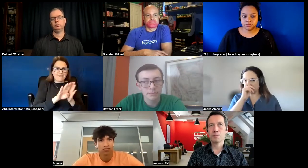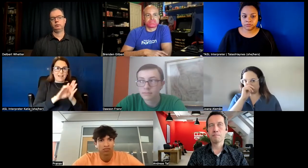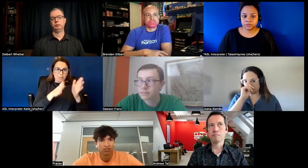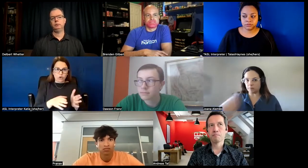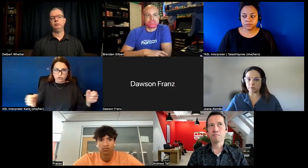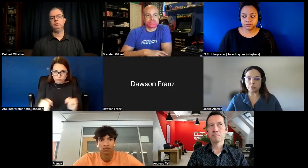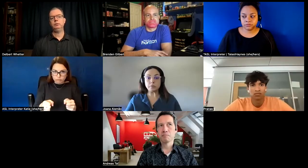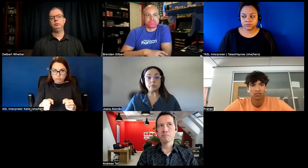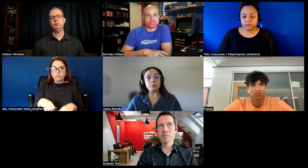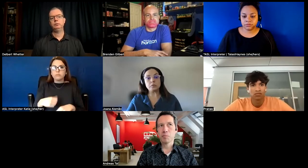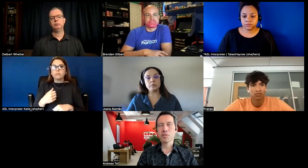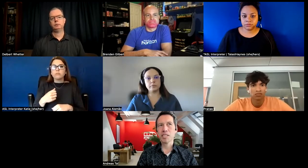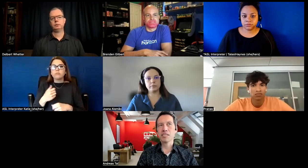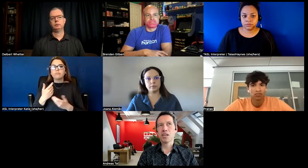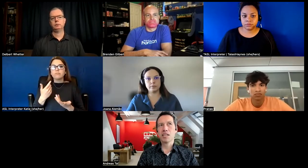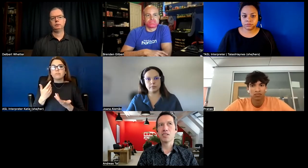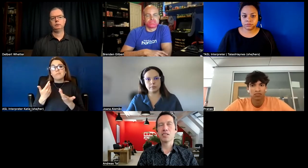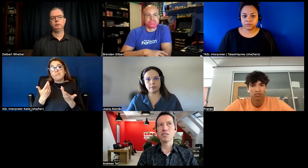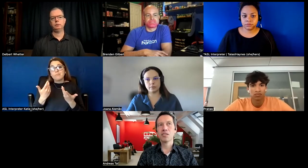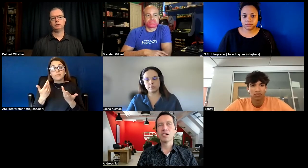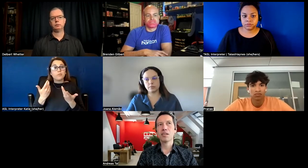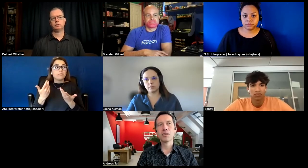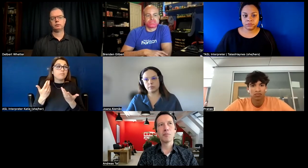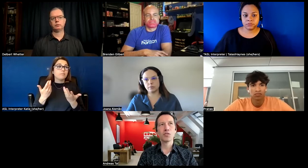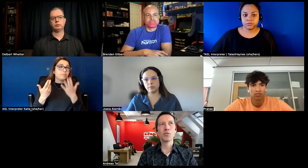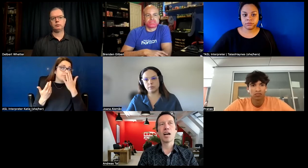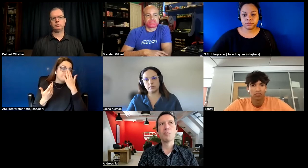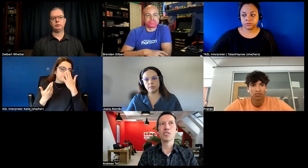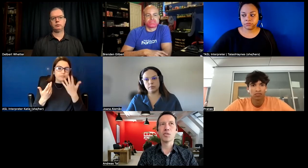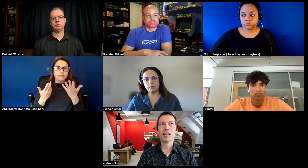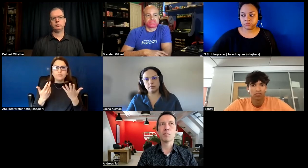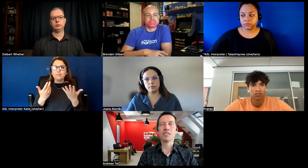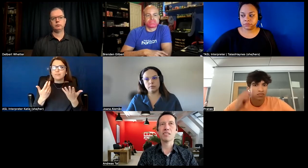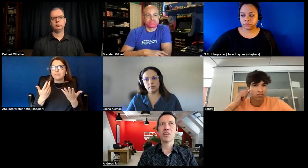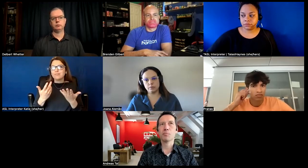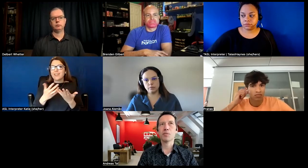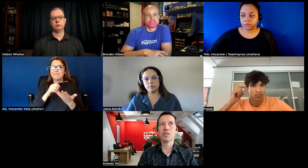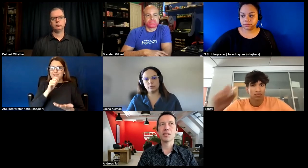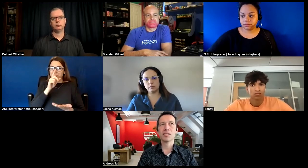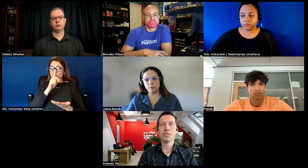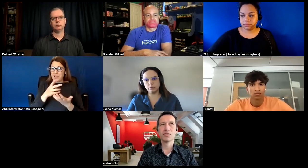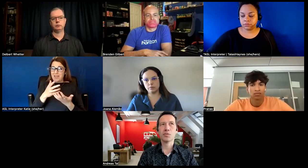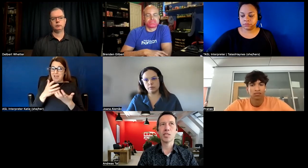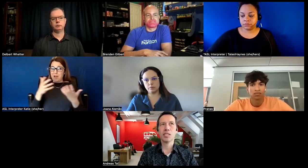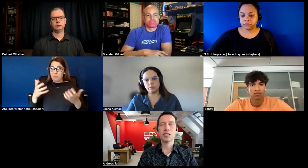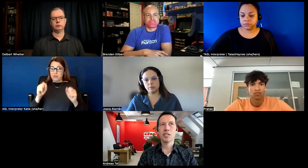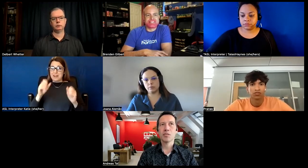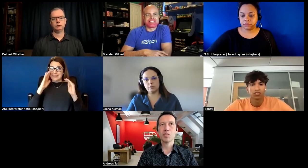possibly it's not it's not i'm not sure how much you can expect the developer itself to really be